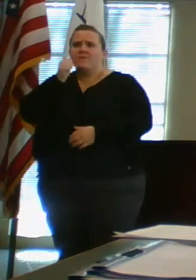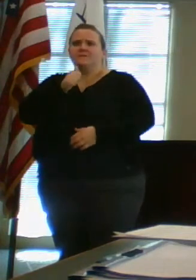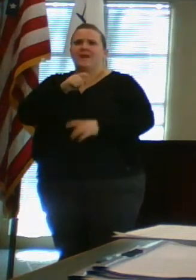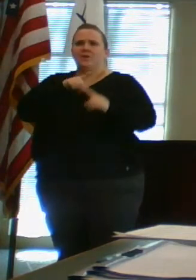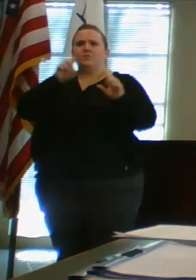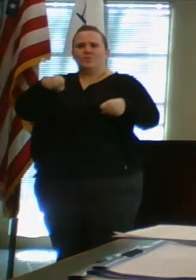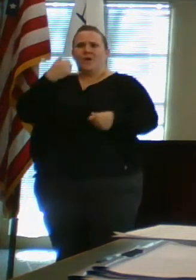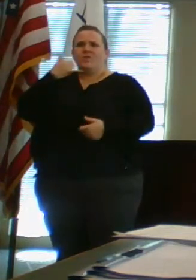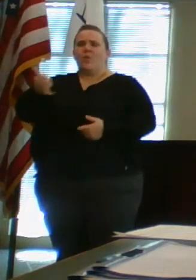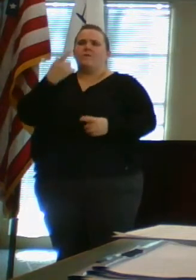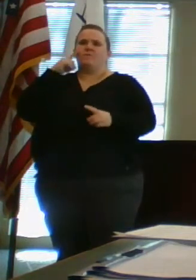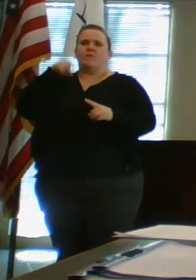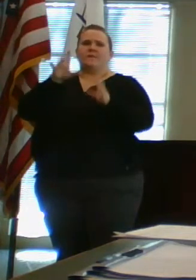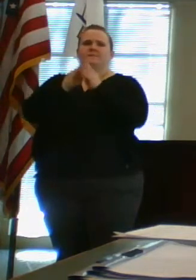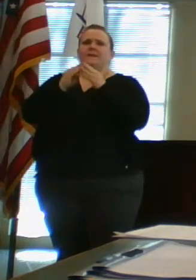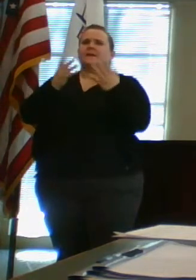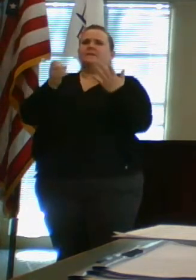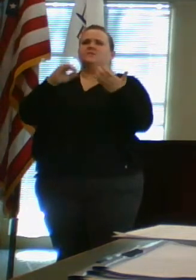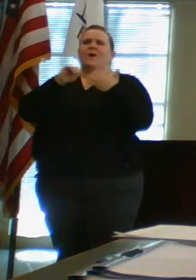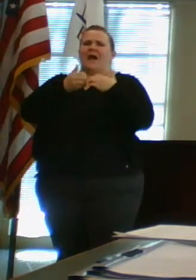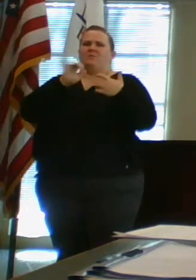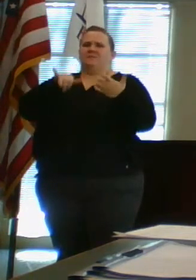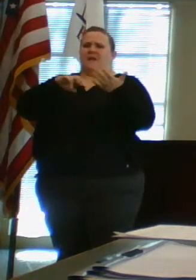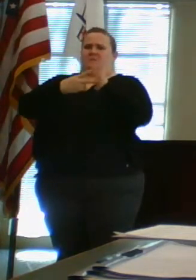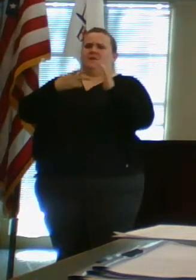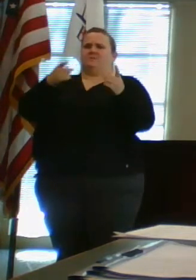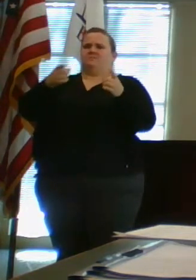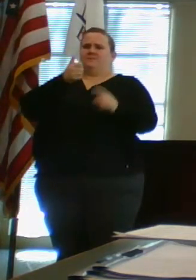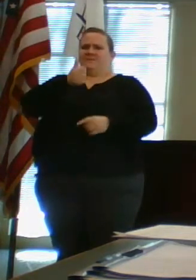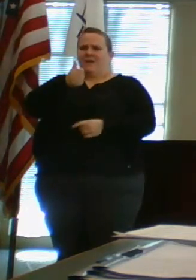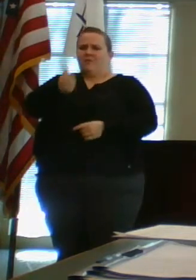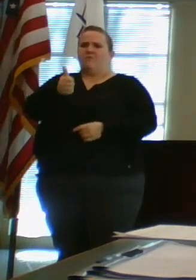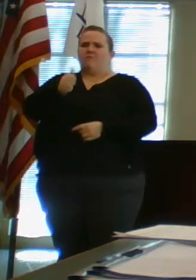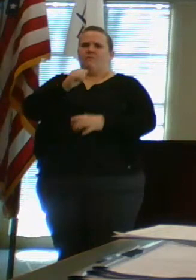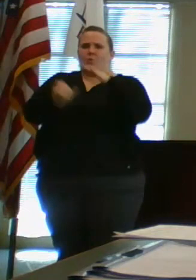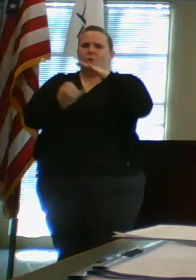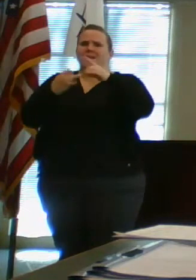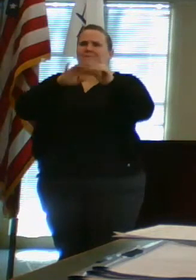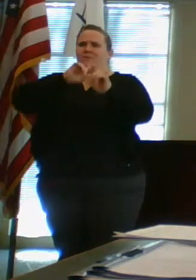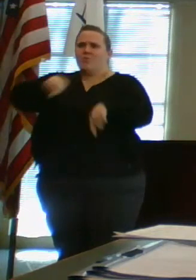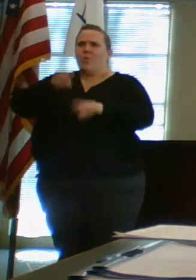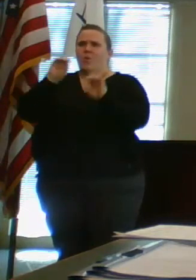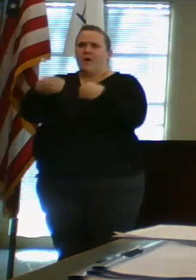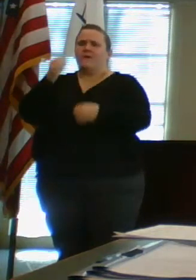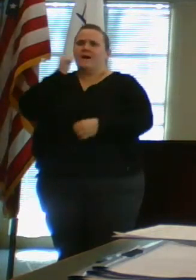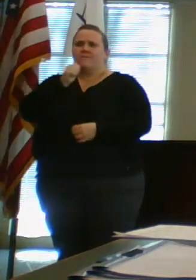these appearances? And how does this constitute self-quarantining if you're going to the office every day?